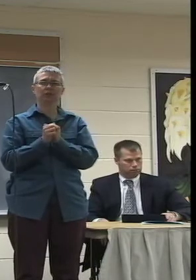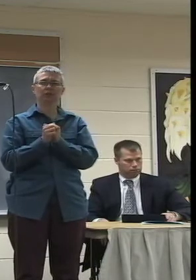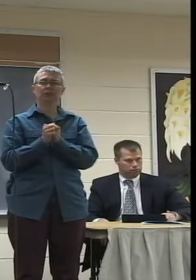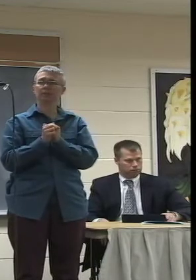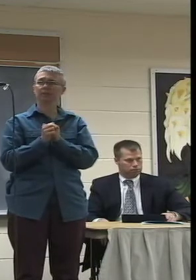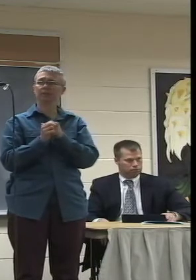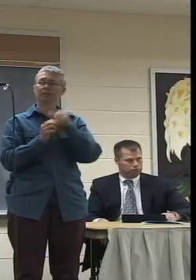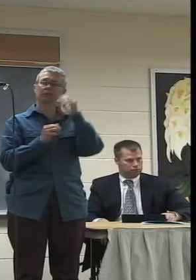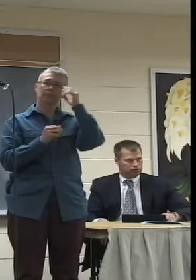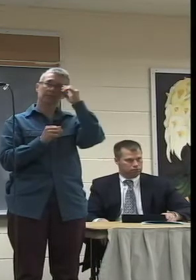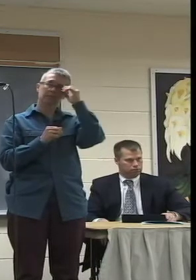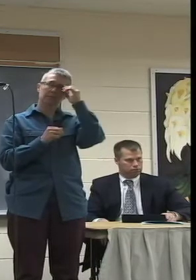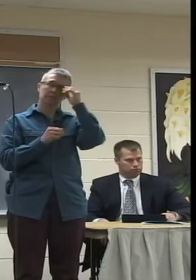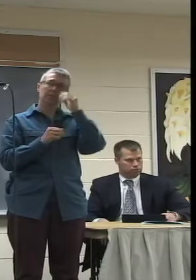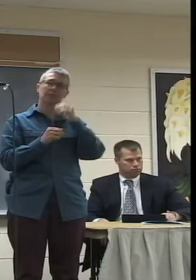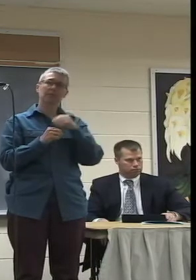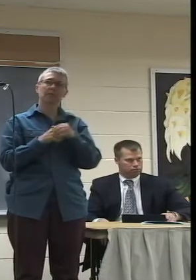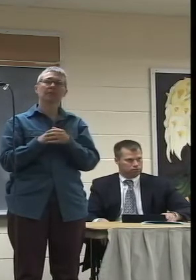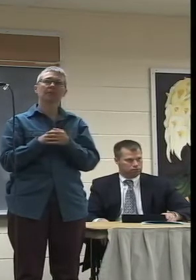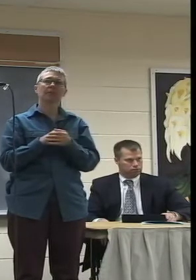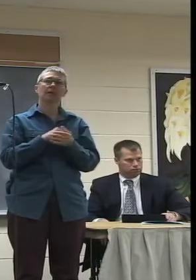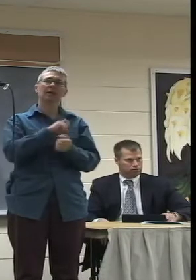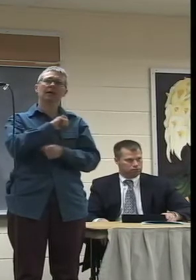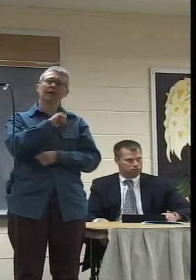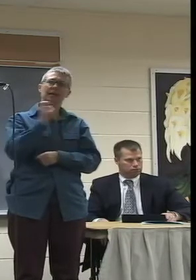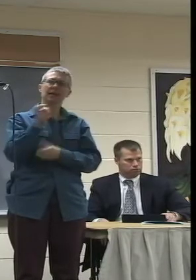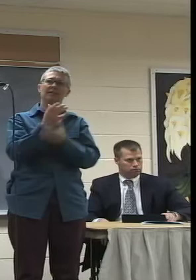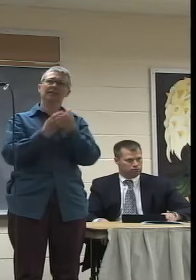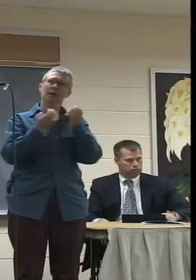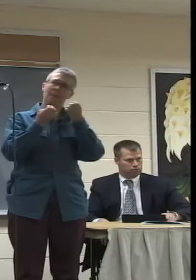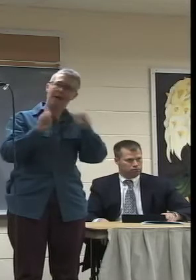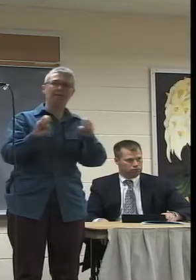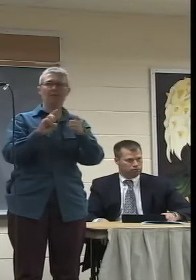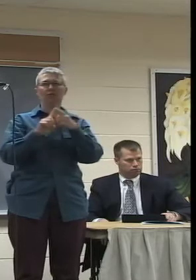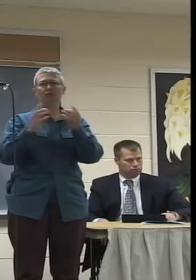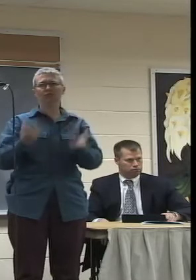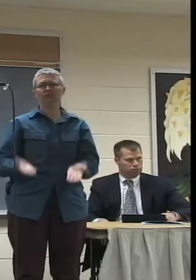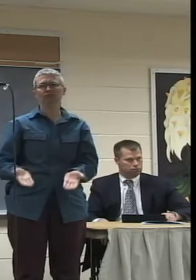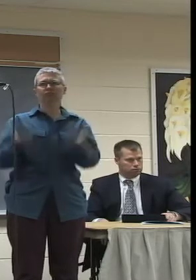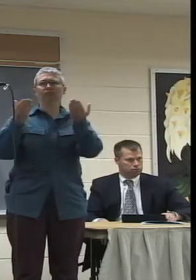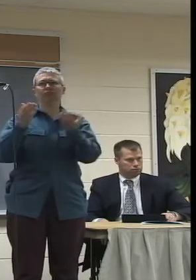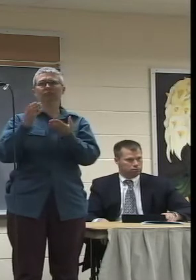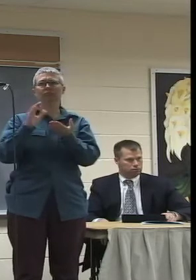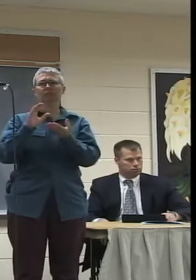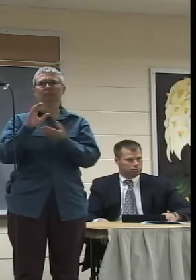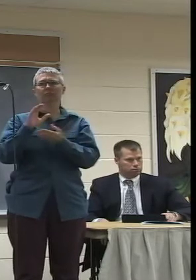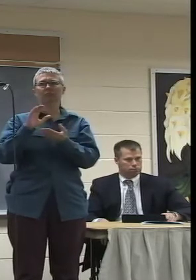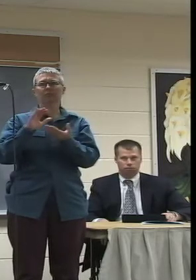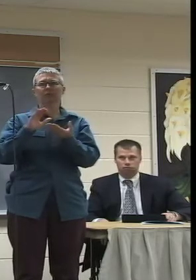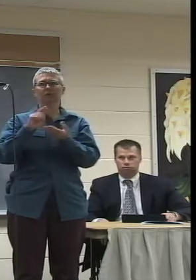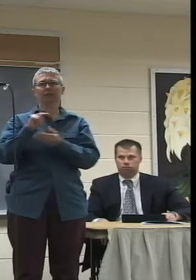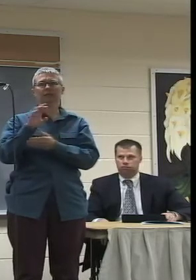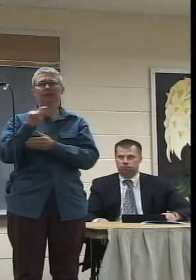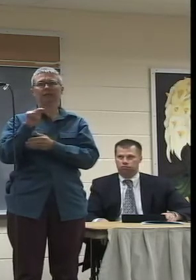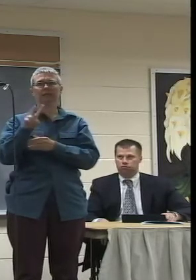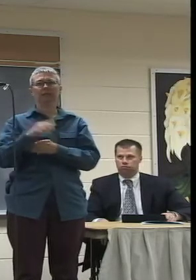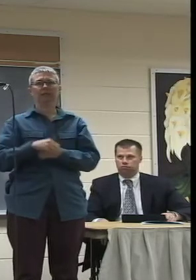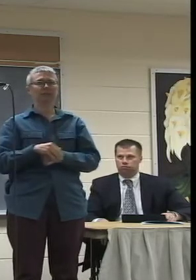some effort that Comcast will do with coming into the televisions. Finally, my request